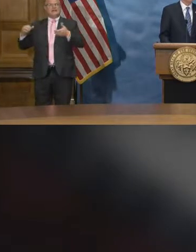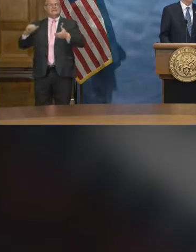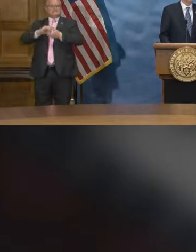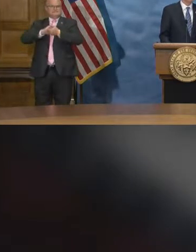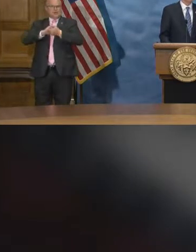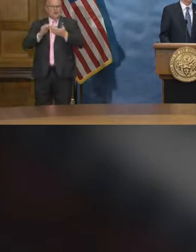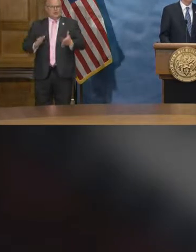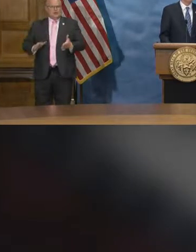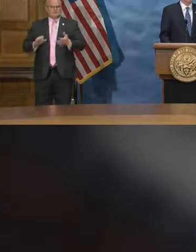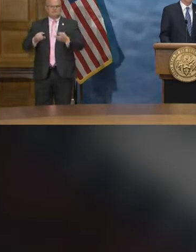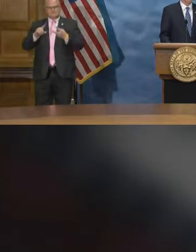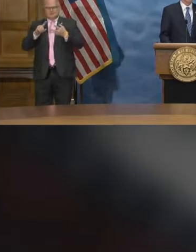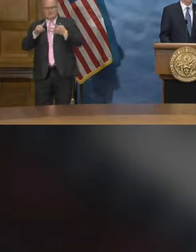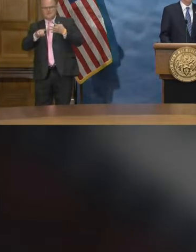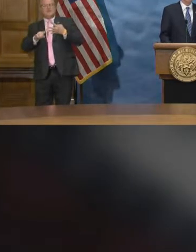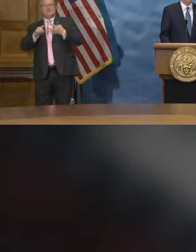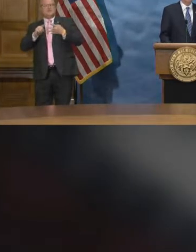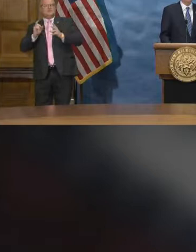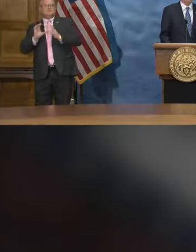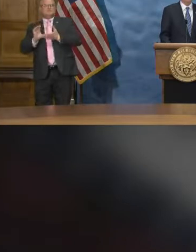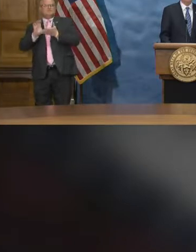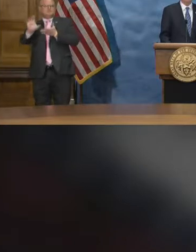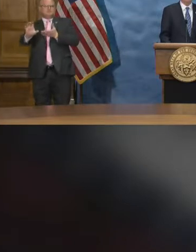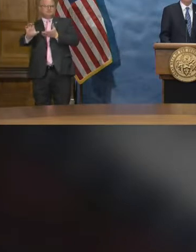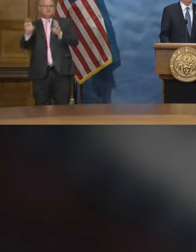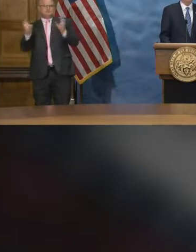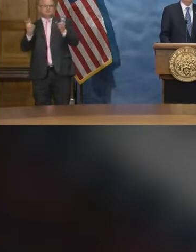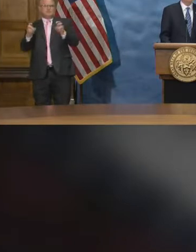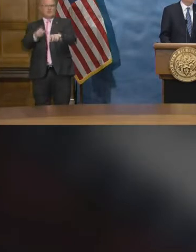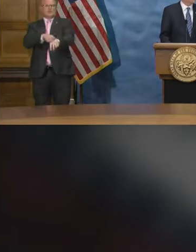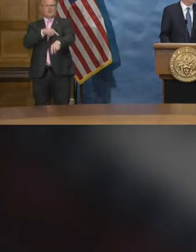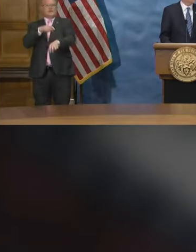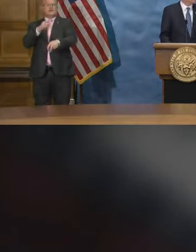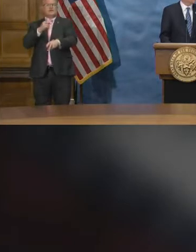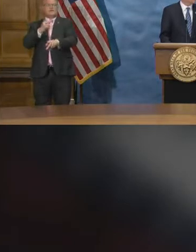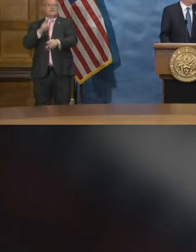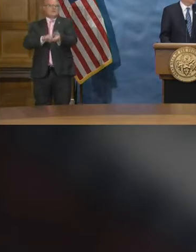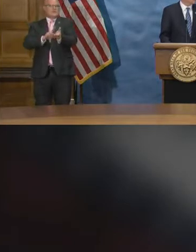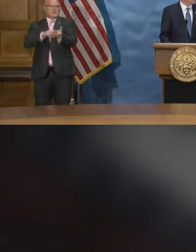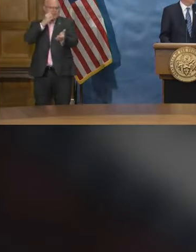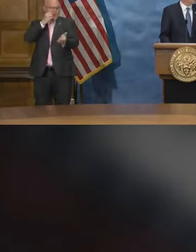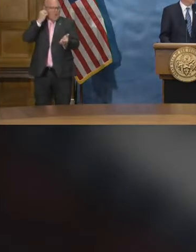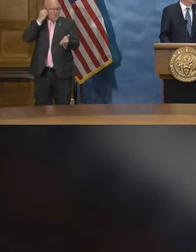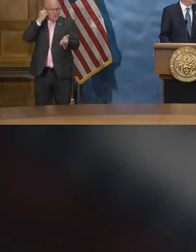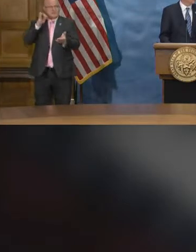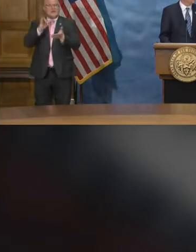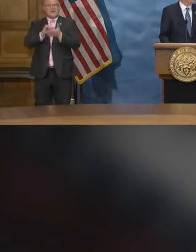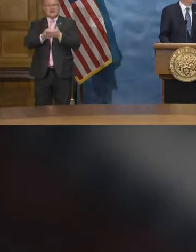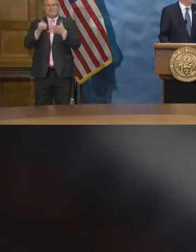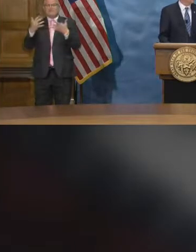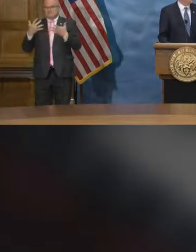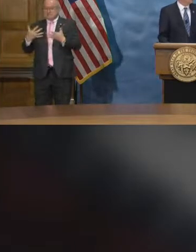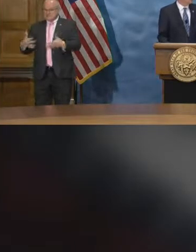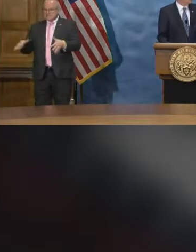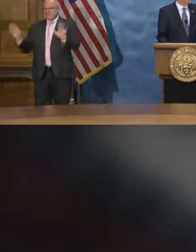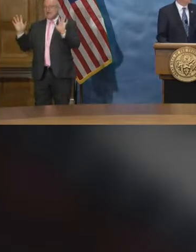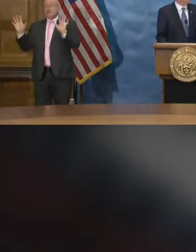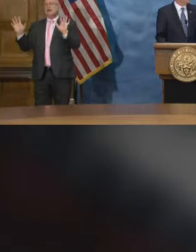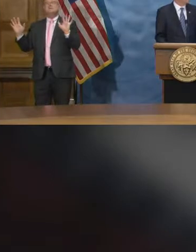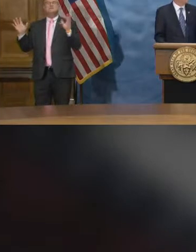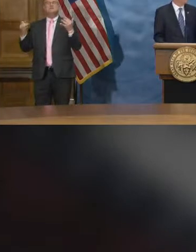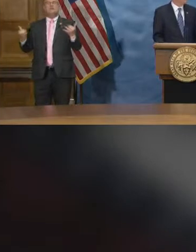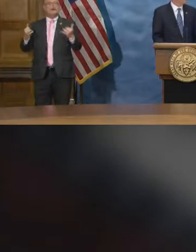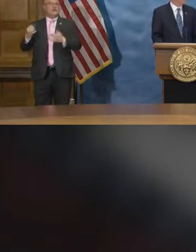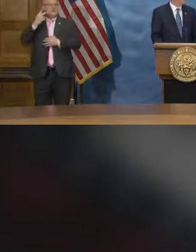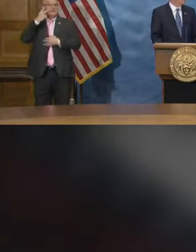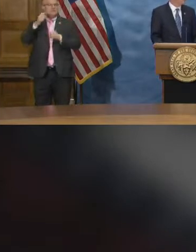The others were allocated in terms of the long-term care facilities which has primarily been done and so you'll see